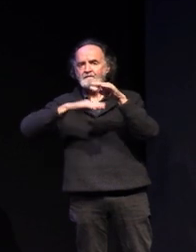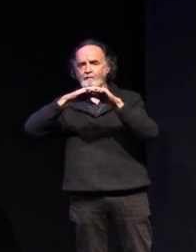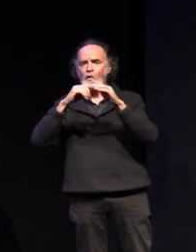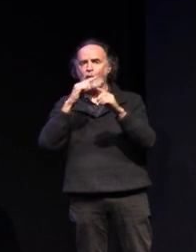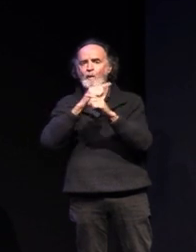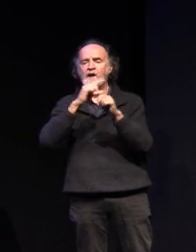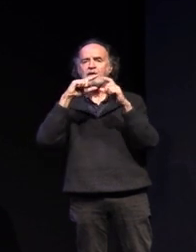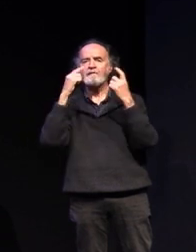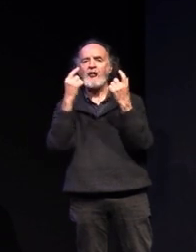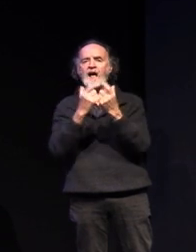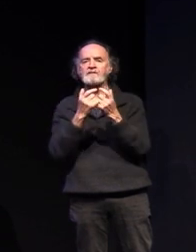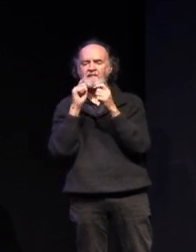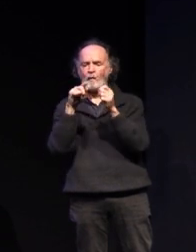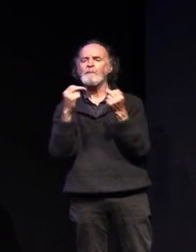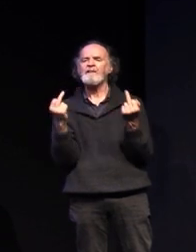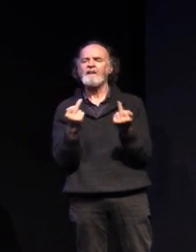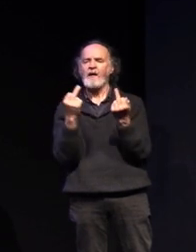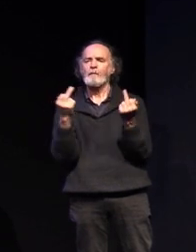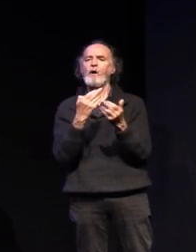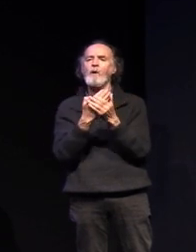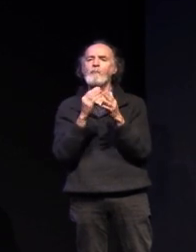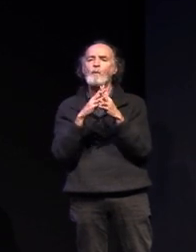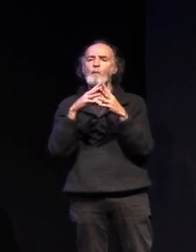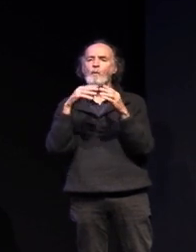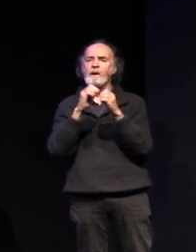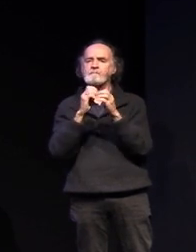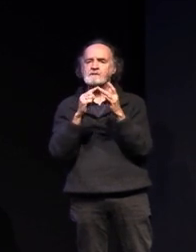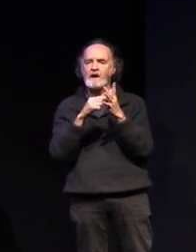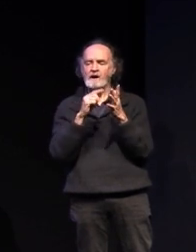and they'll be available on our website as we get closer